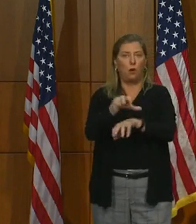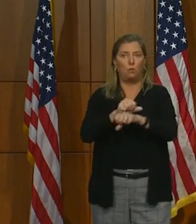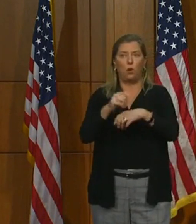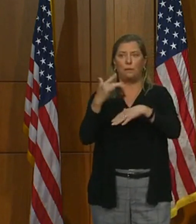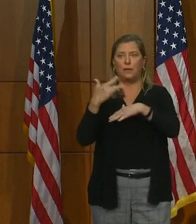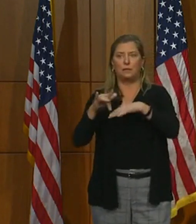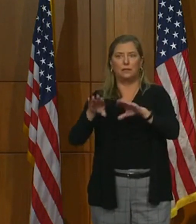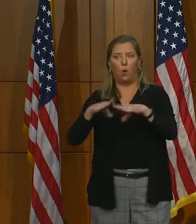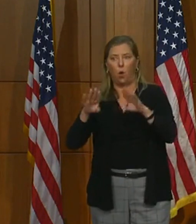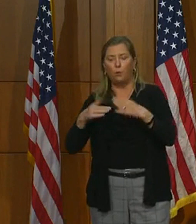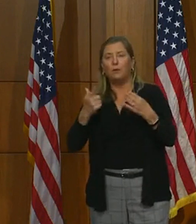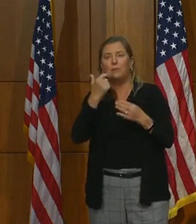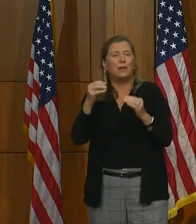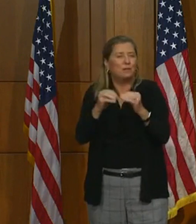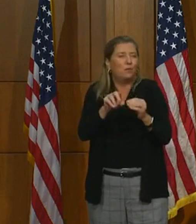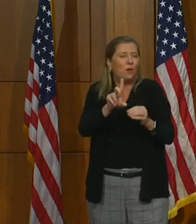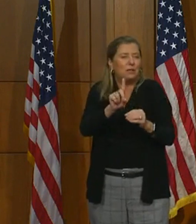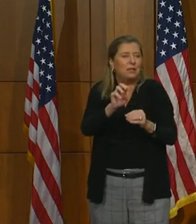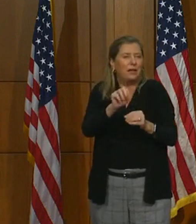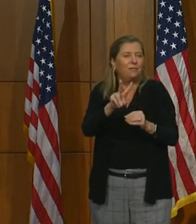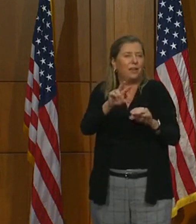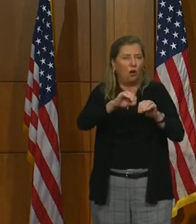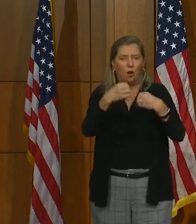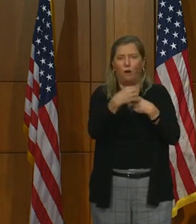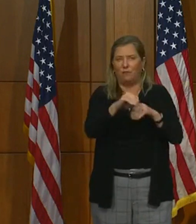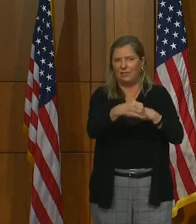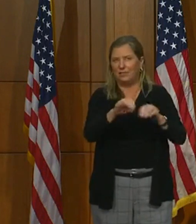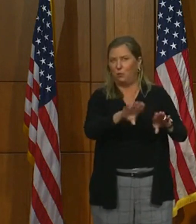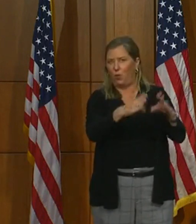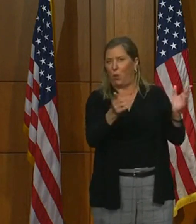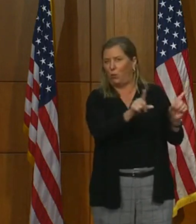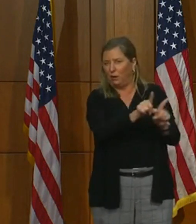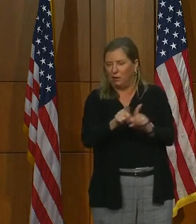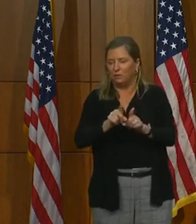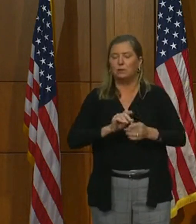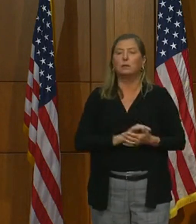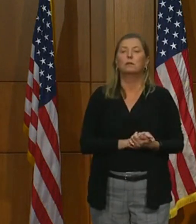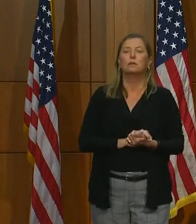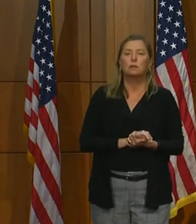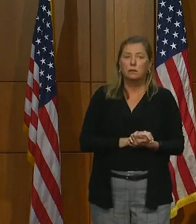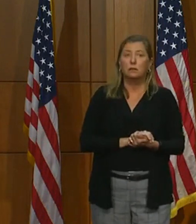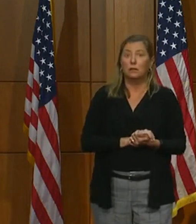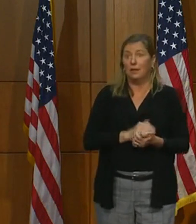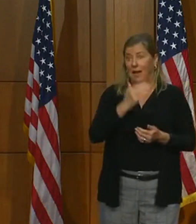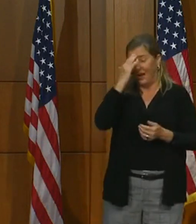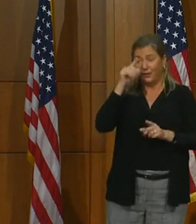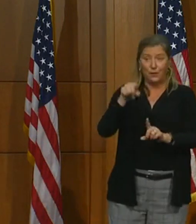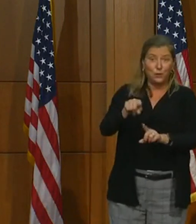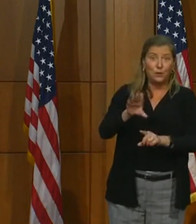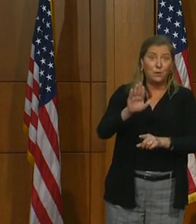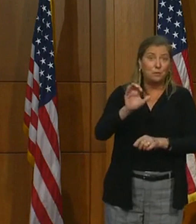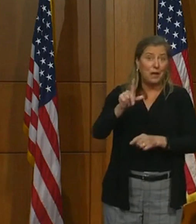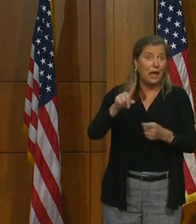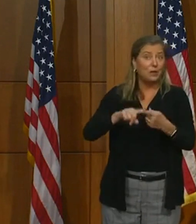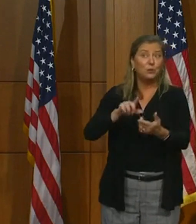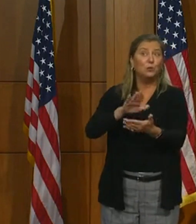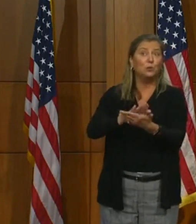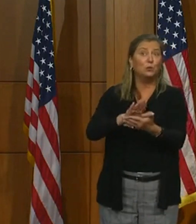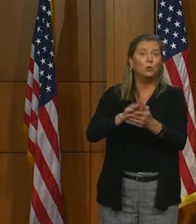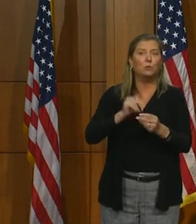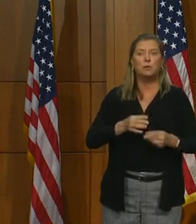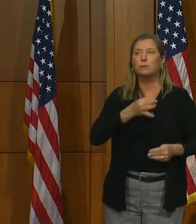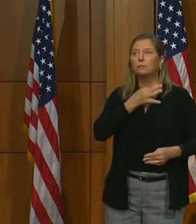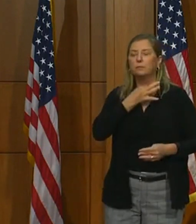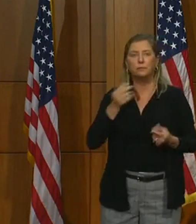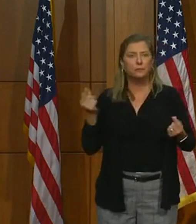up as more DMVs reopen. I also know that back to school is already on everyone's mind.